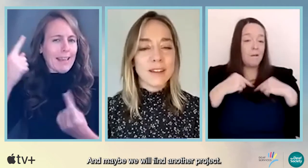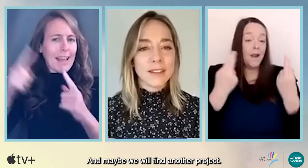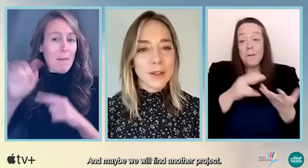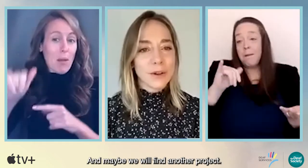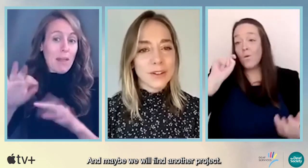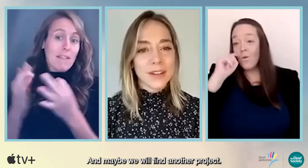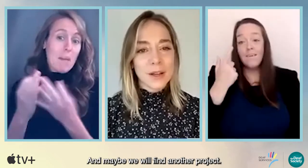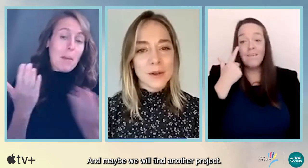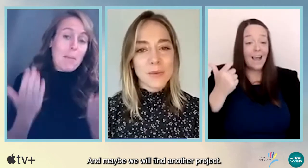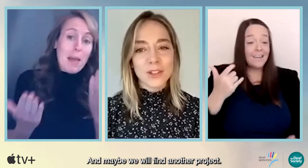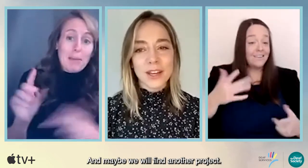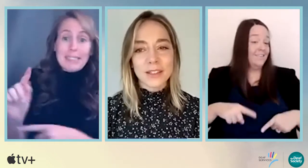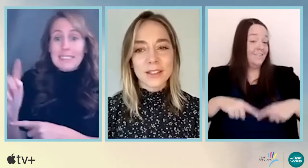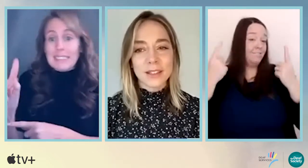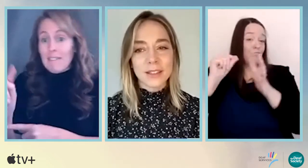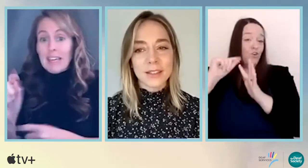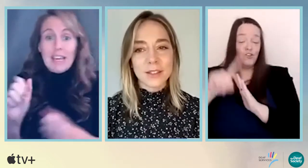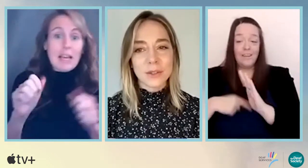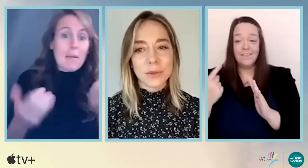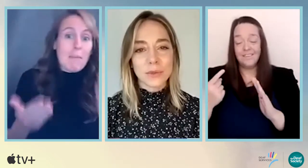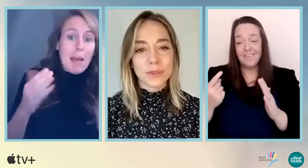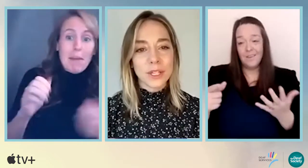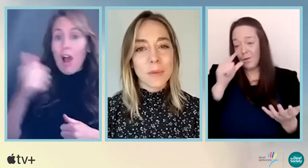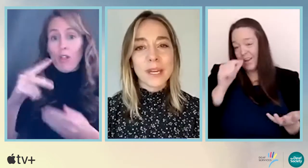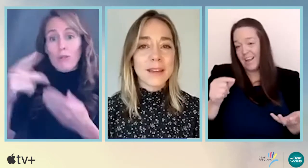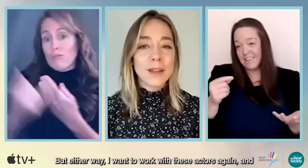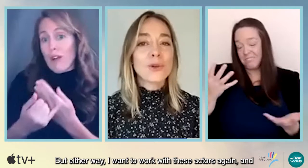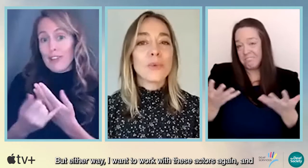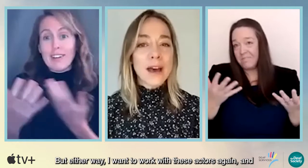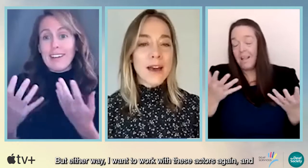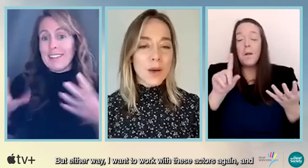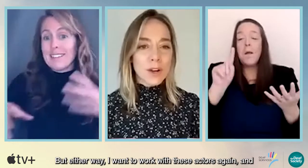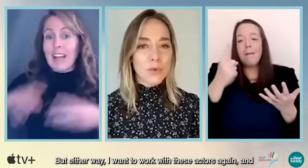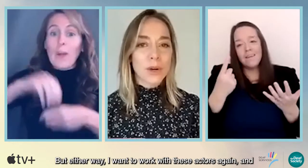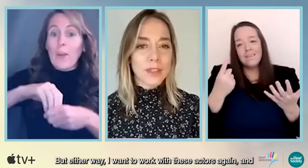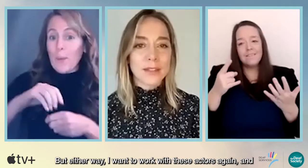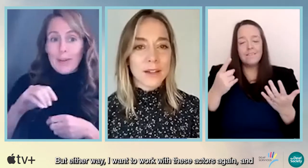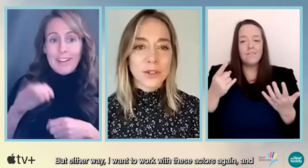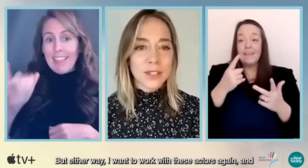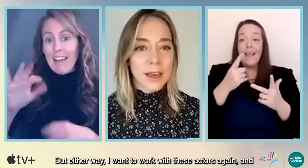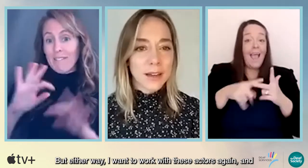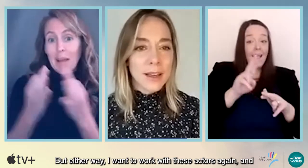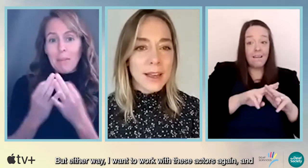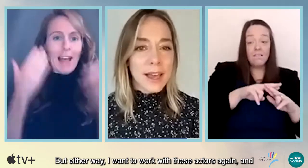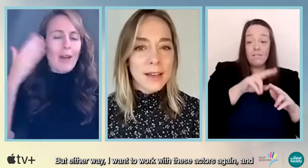will find another, another project to, to, you know, but either way, I want to work with these actors again and